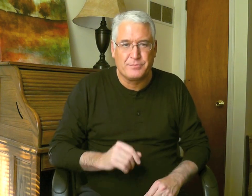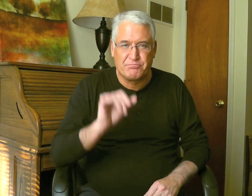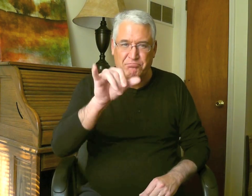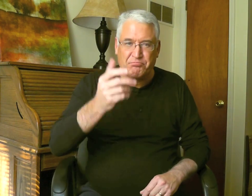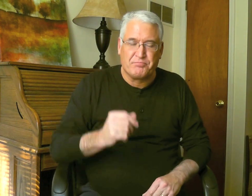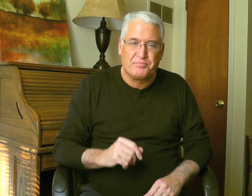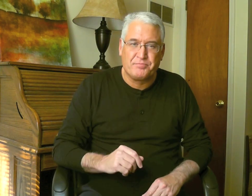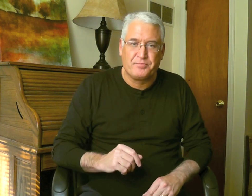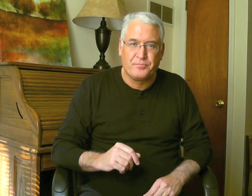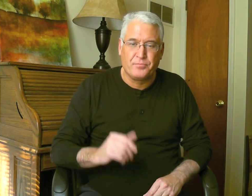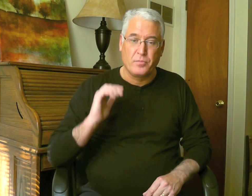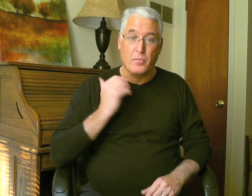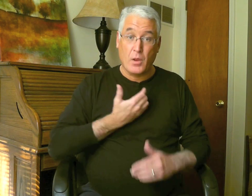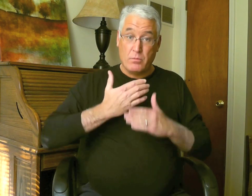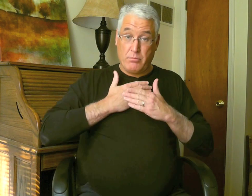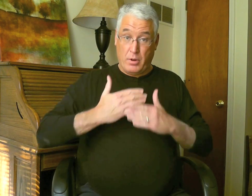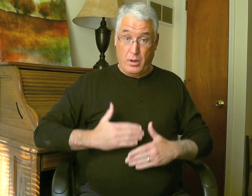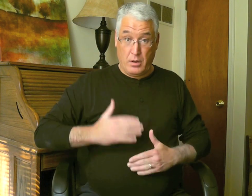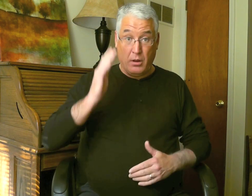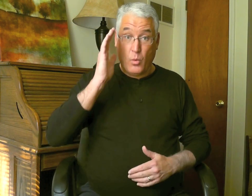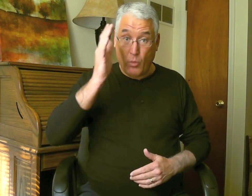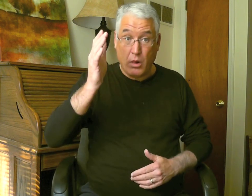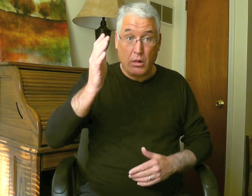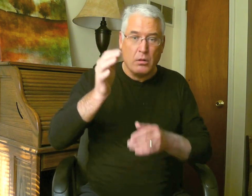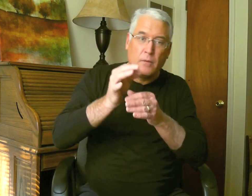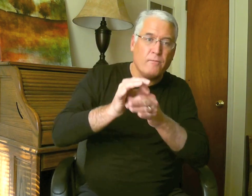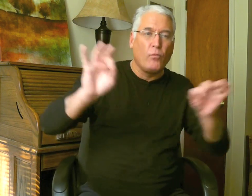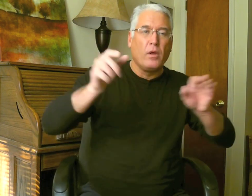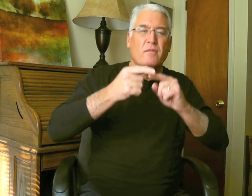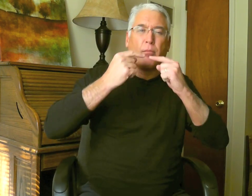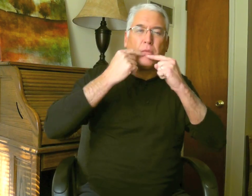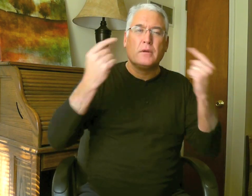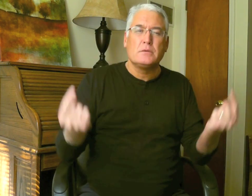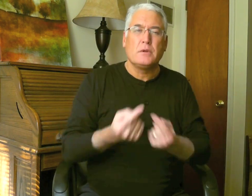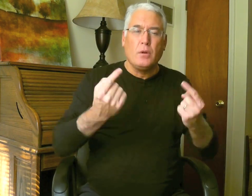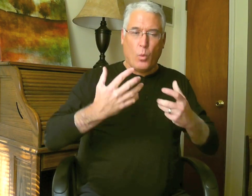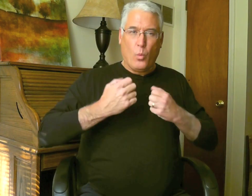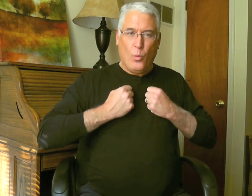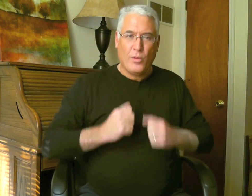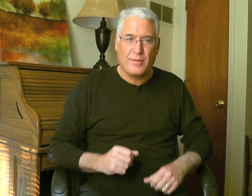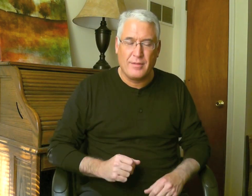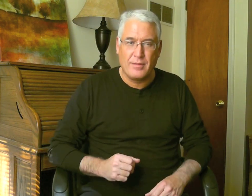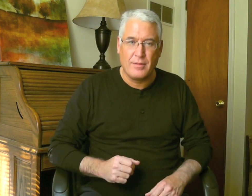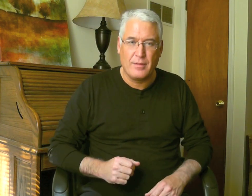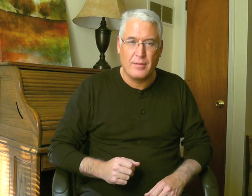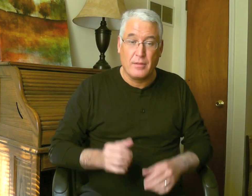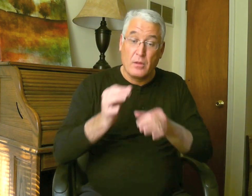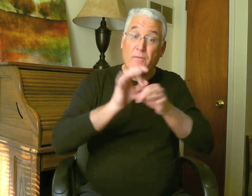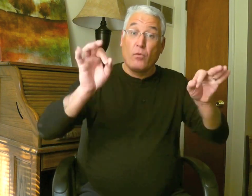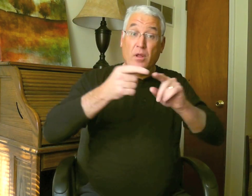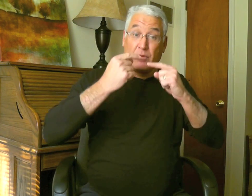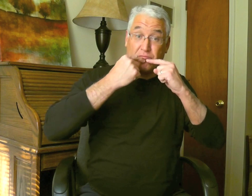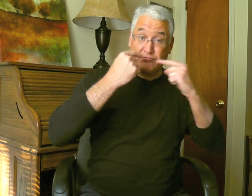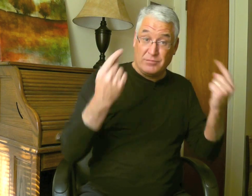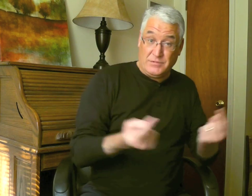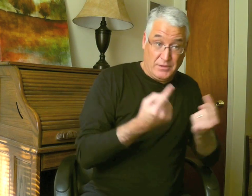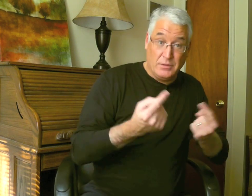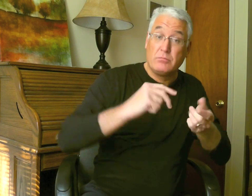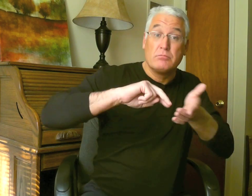Sin. That's why. Our bodies will be free from sin that holds on to us. And that, freedom from